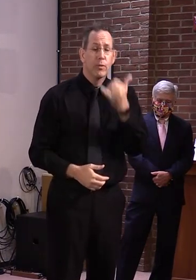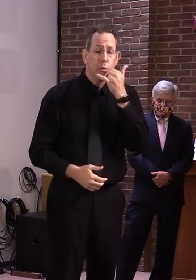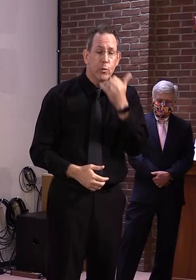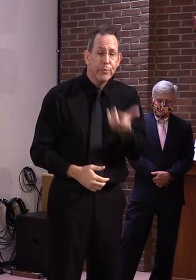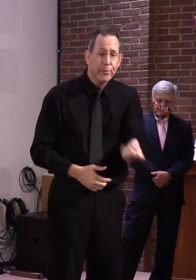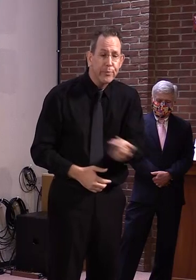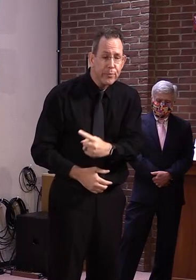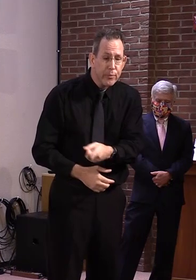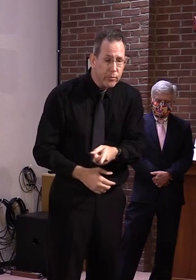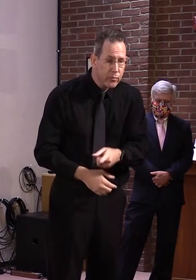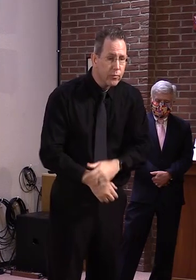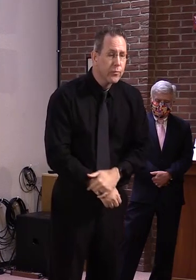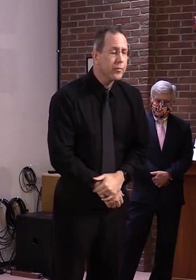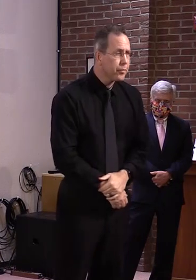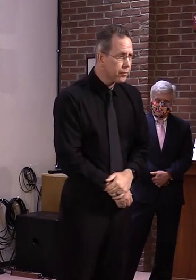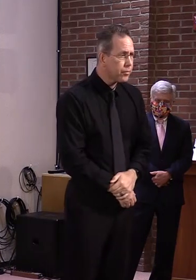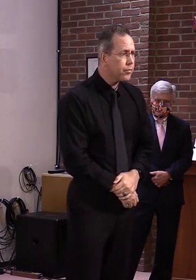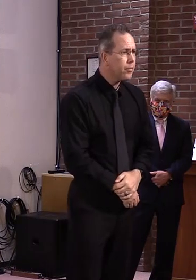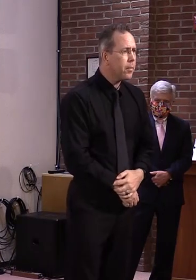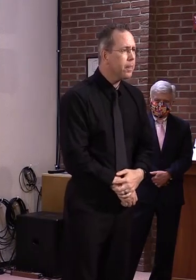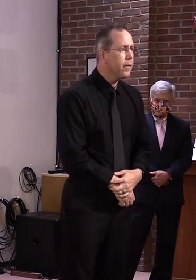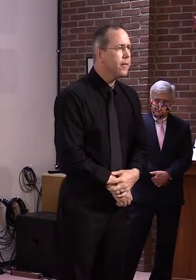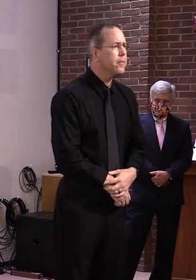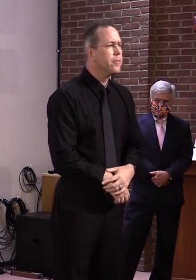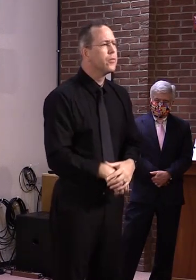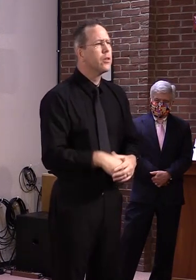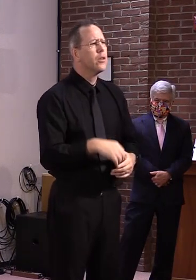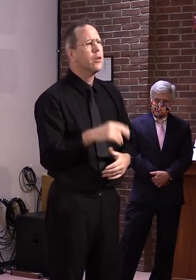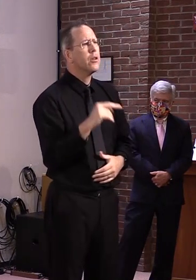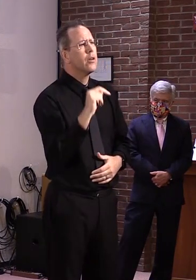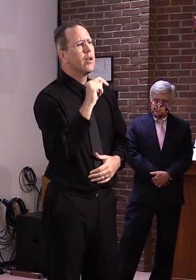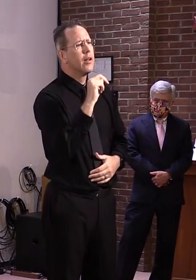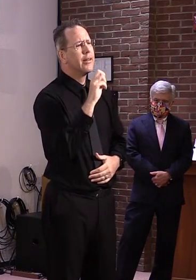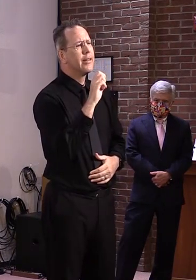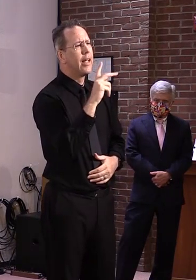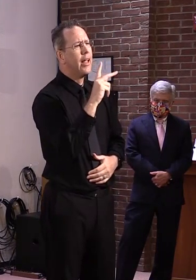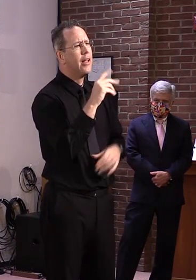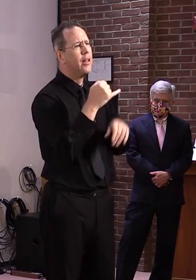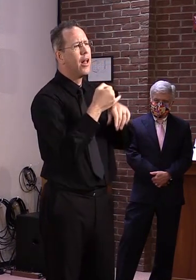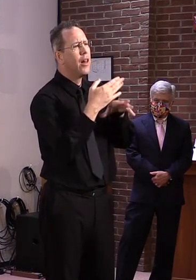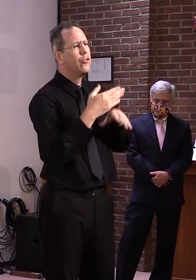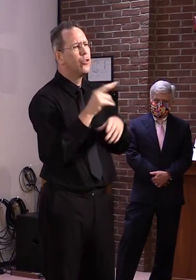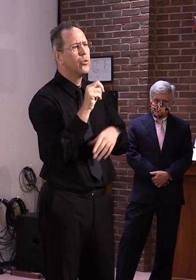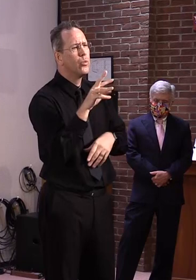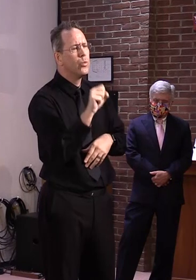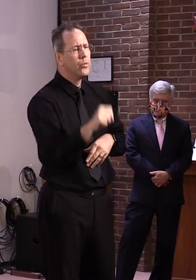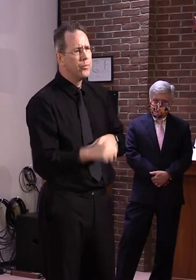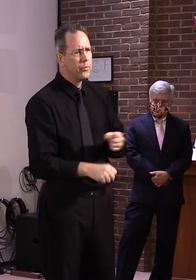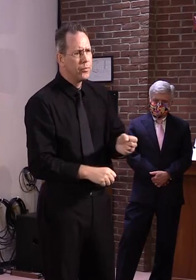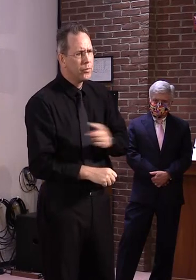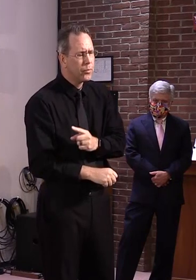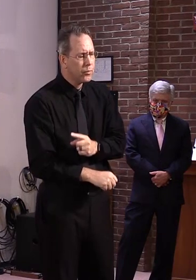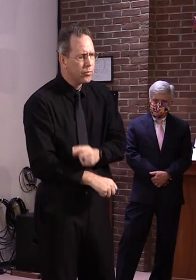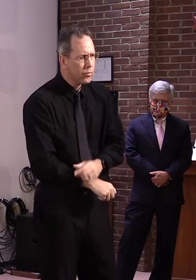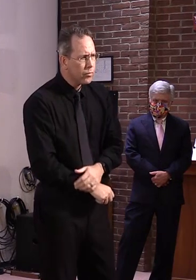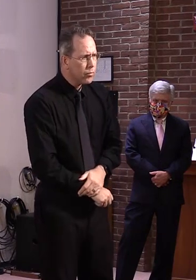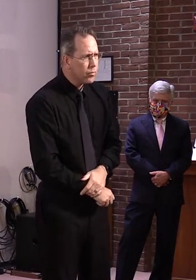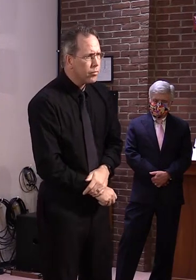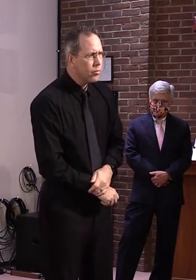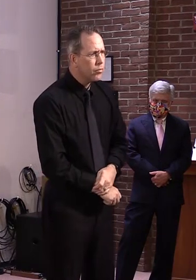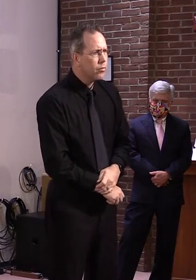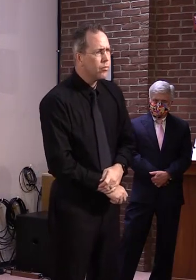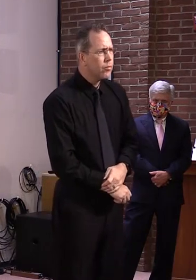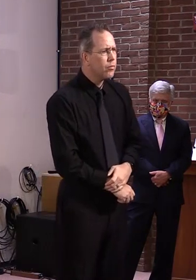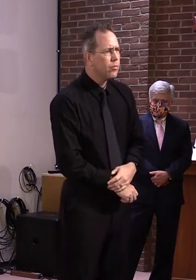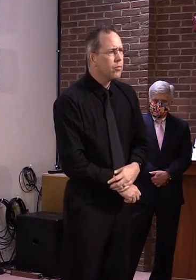Good morning. Commissioner Gurley, following up on Stuart's question, police fire rescue